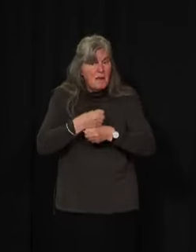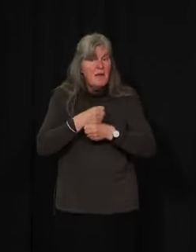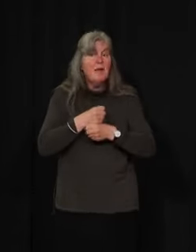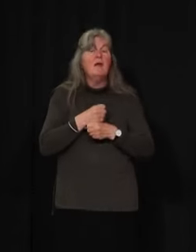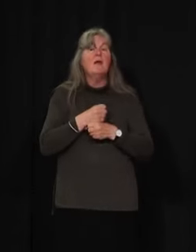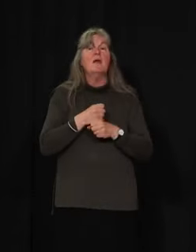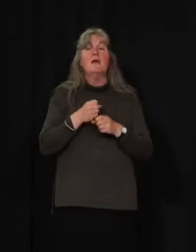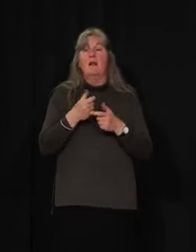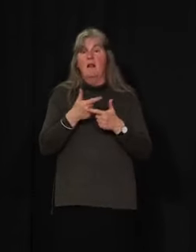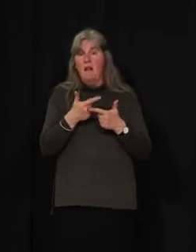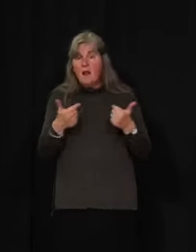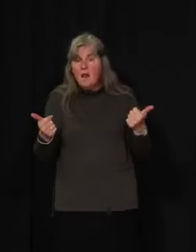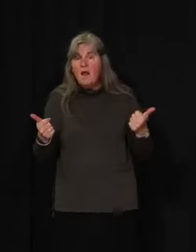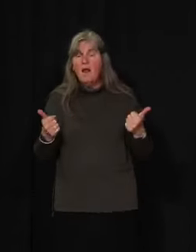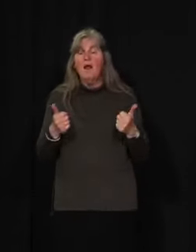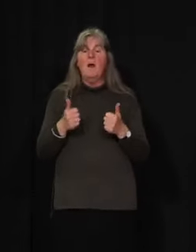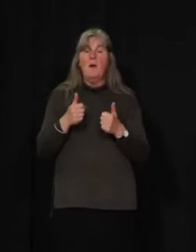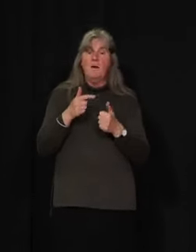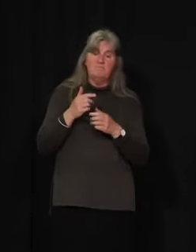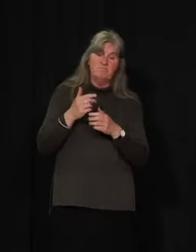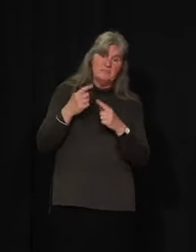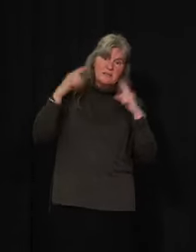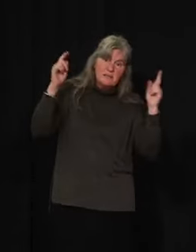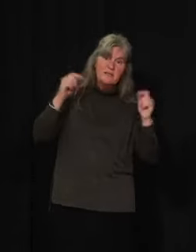part of that conversation.